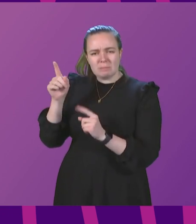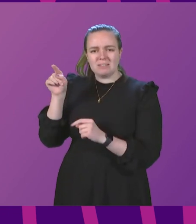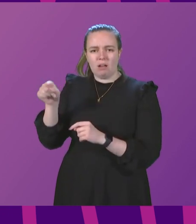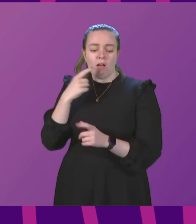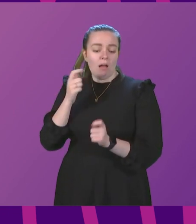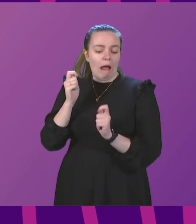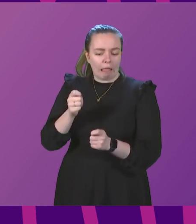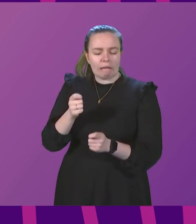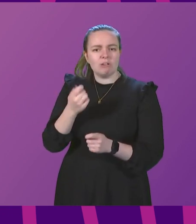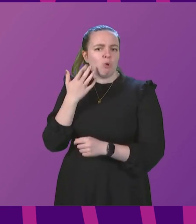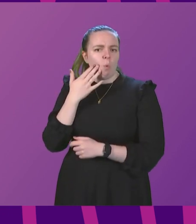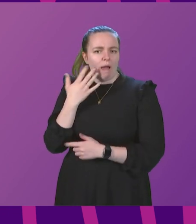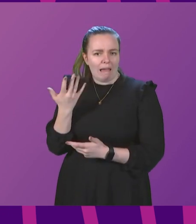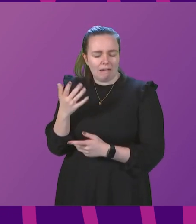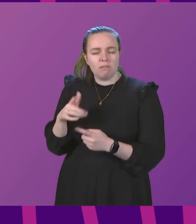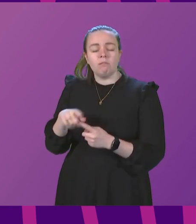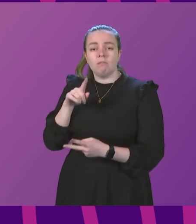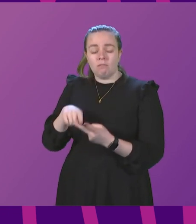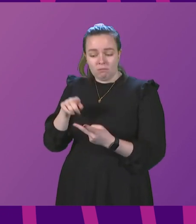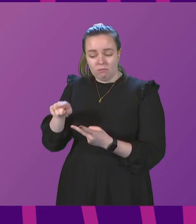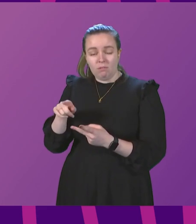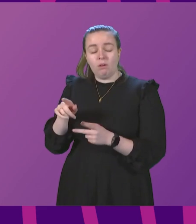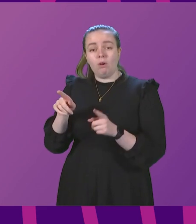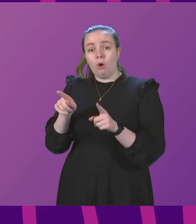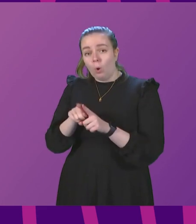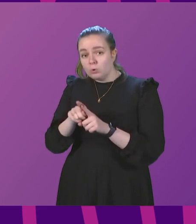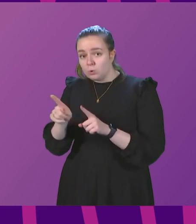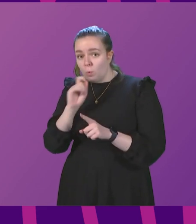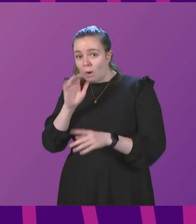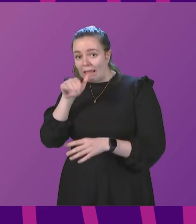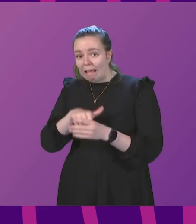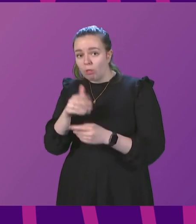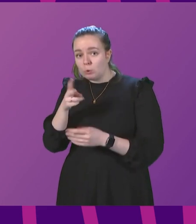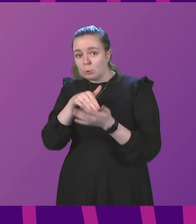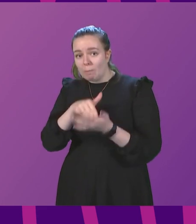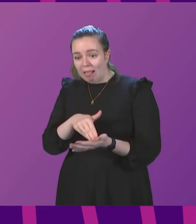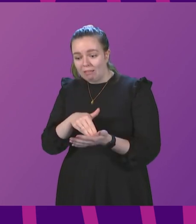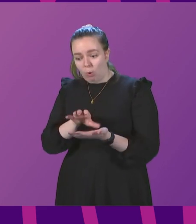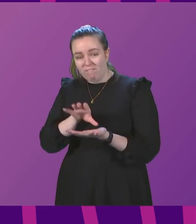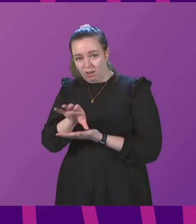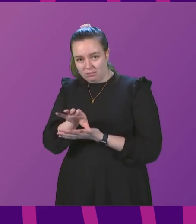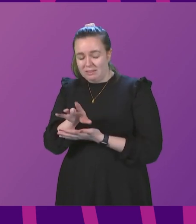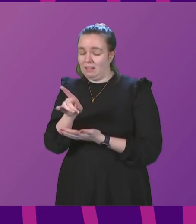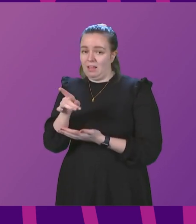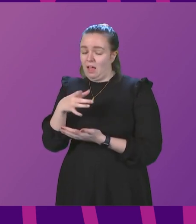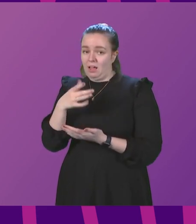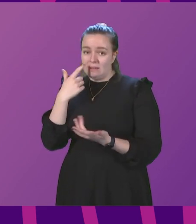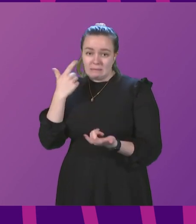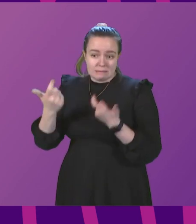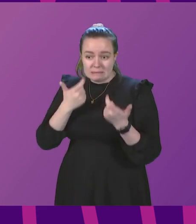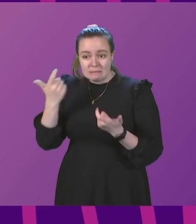allocation will take place? And, crucially, will it also include £2 million of funding, which was desperately sought,